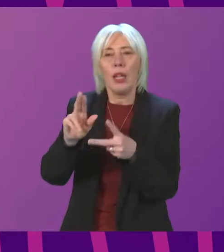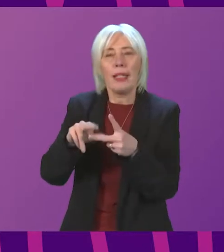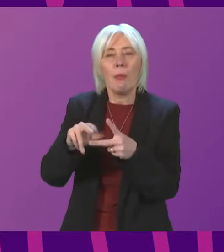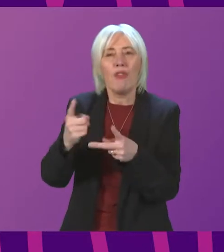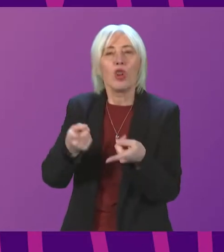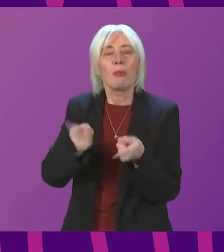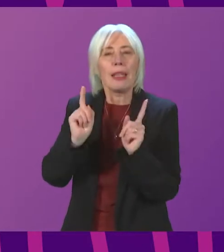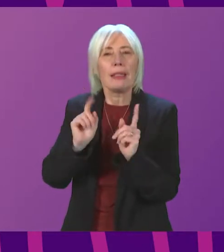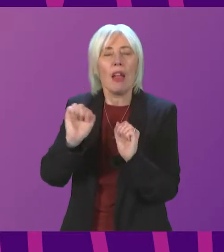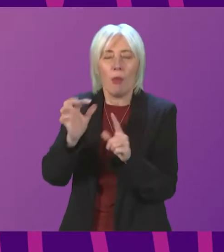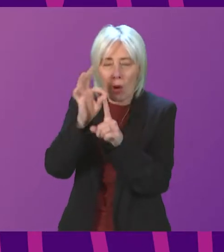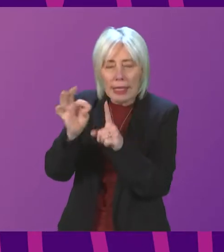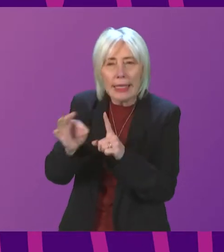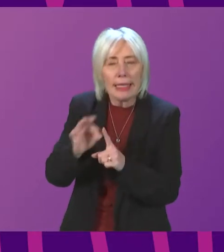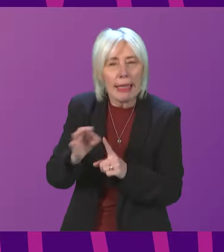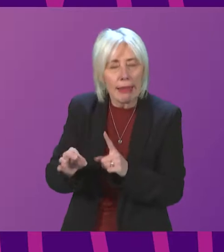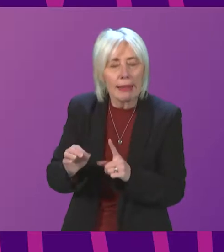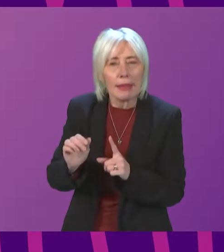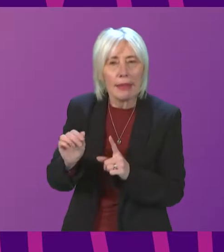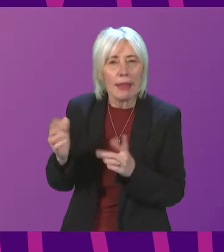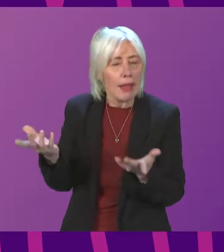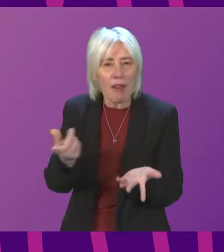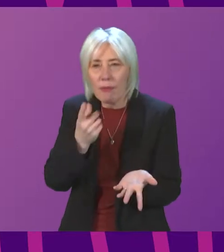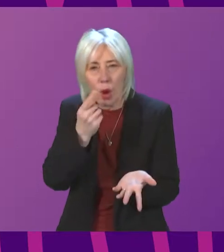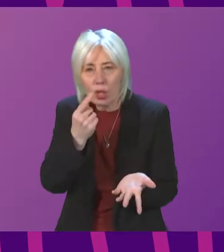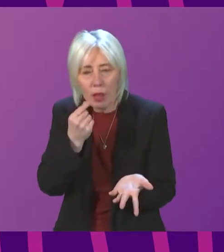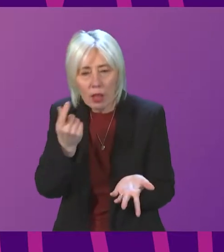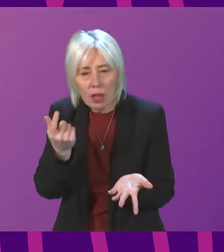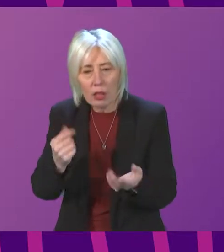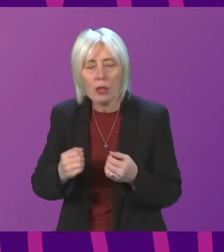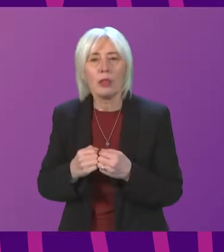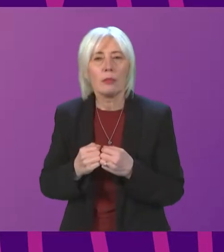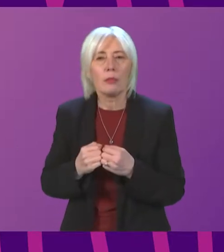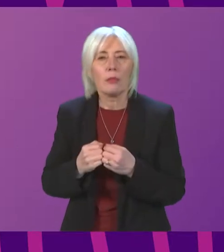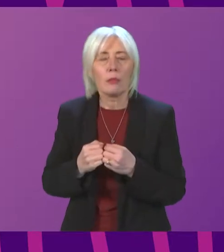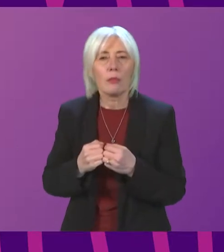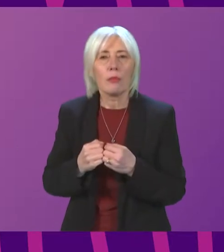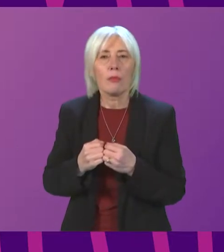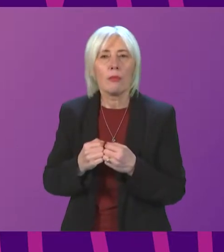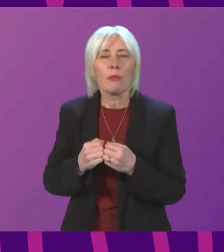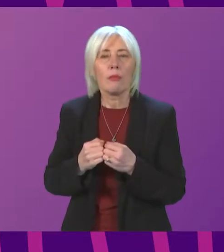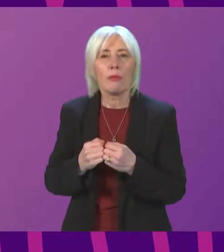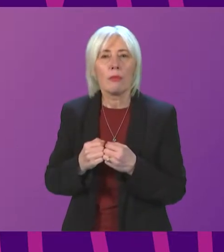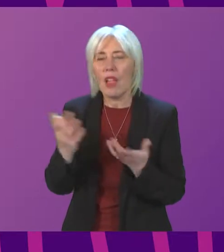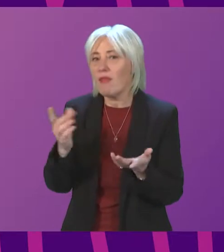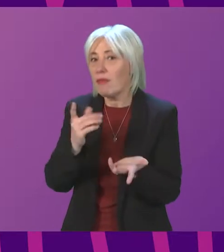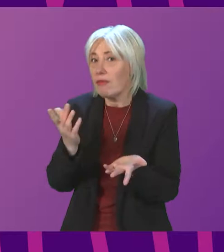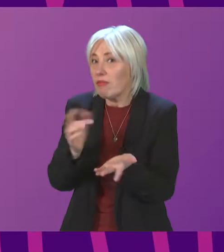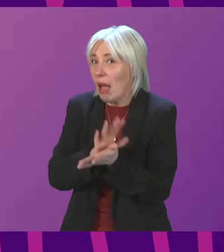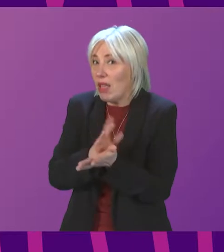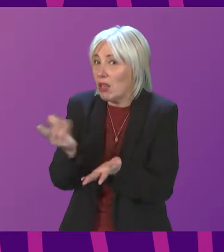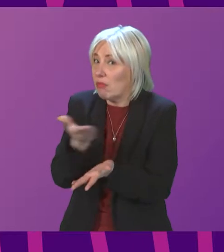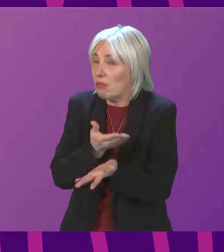this to get more of a detailed answer for her on that if that's to her, if that is content to her, sorry. Mercedes